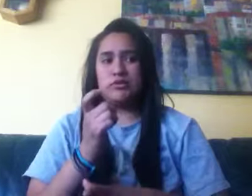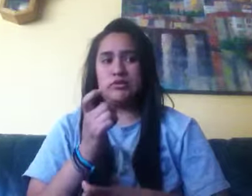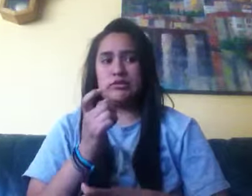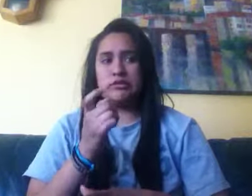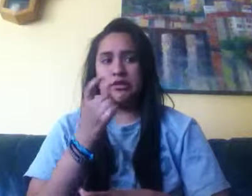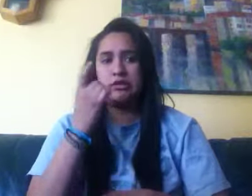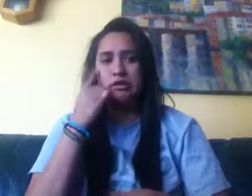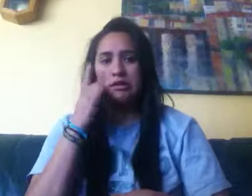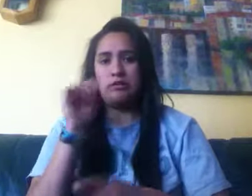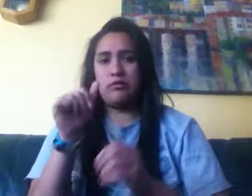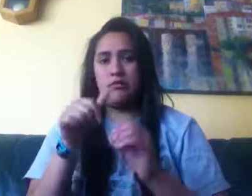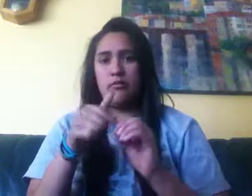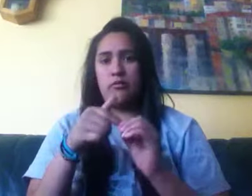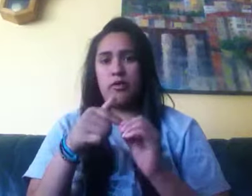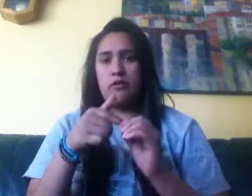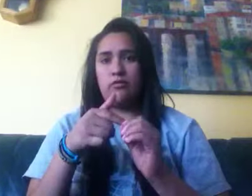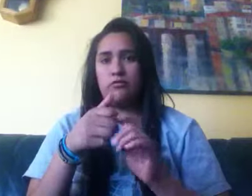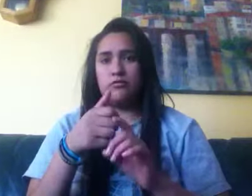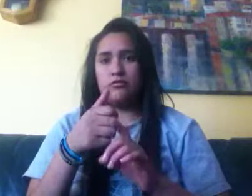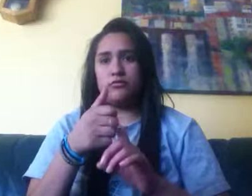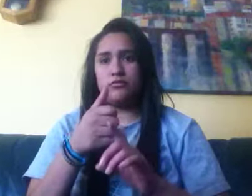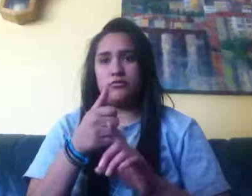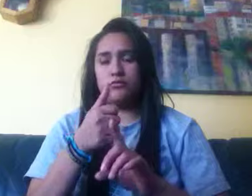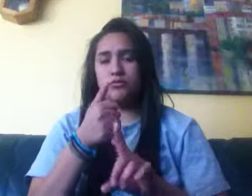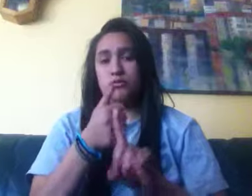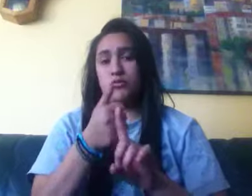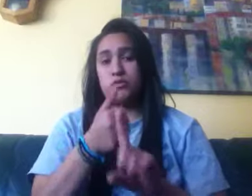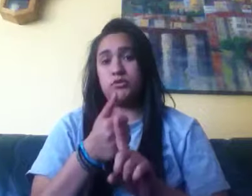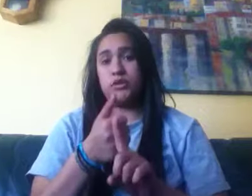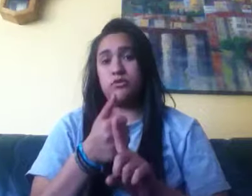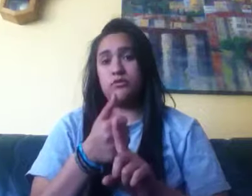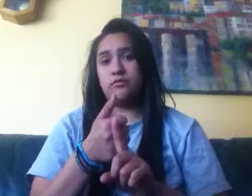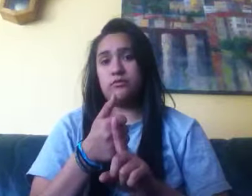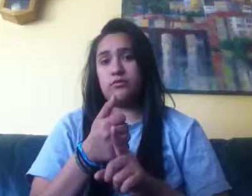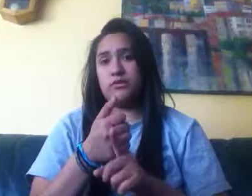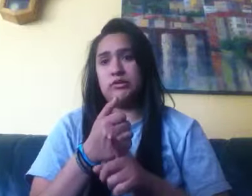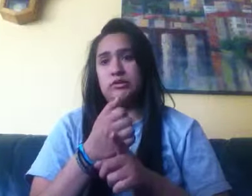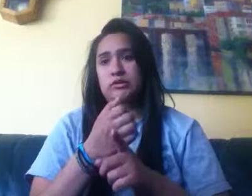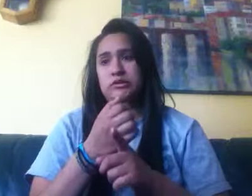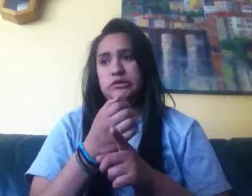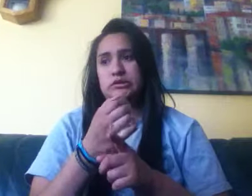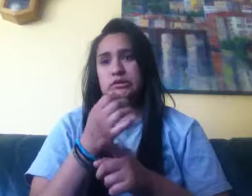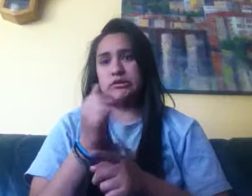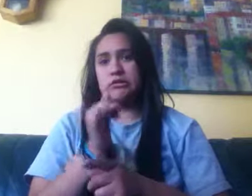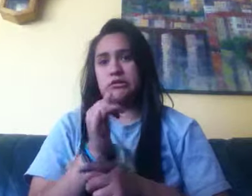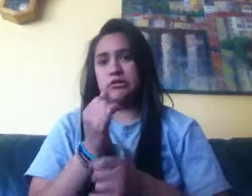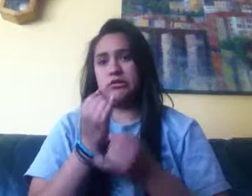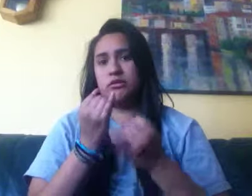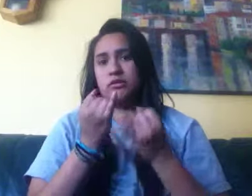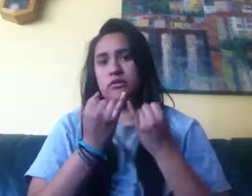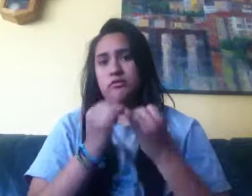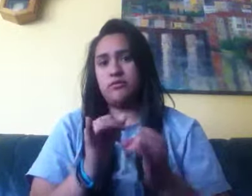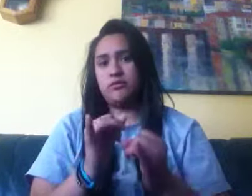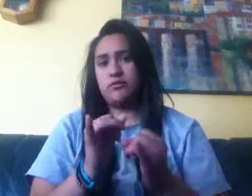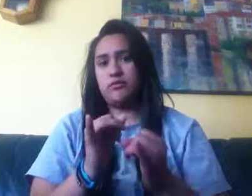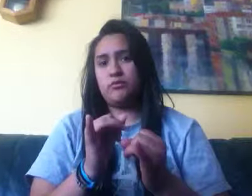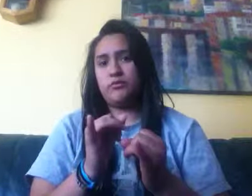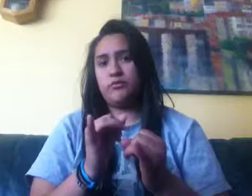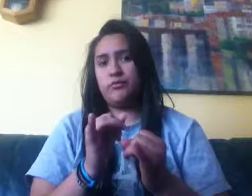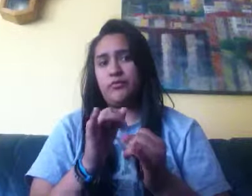Sometimes I really don't like you. Phone up! We're coming! You are? I mean, sure! I'll let